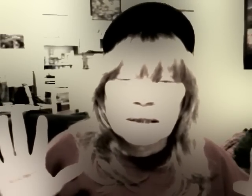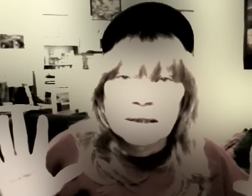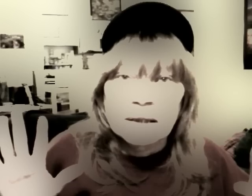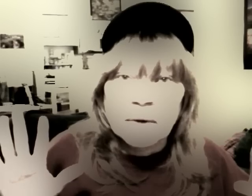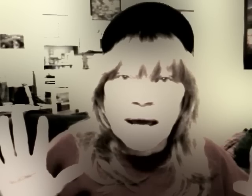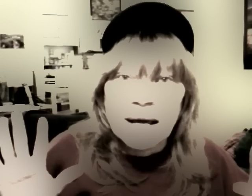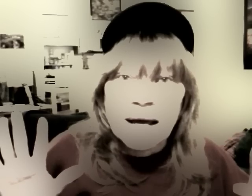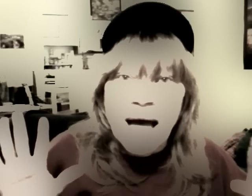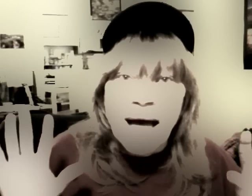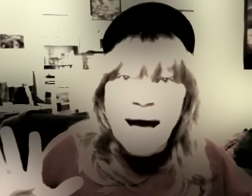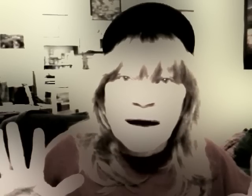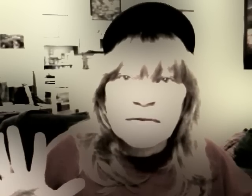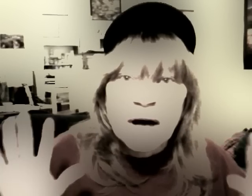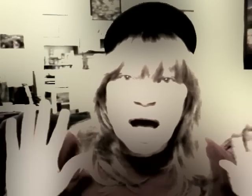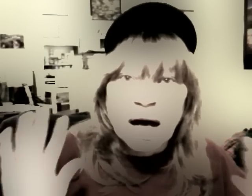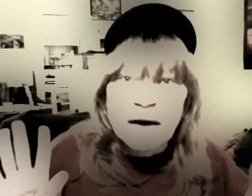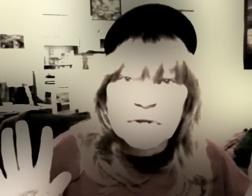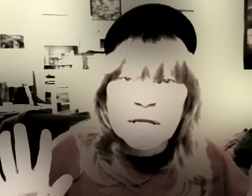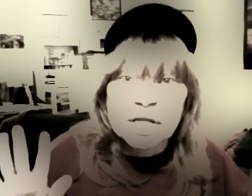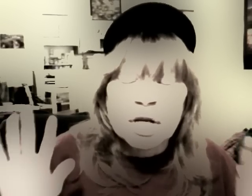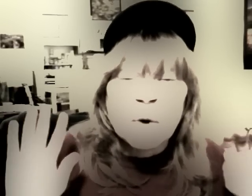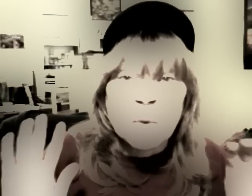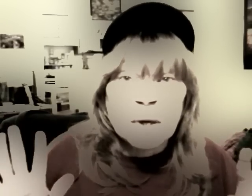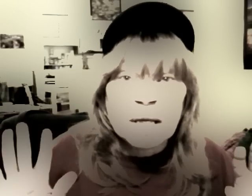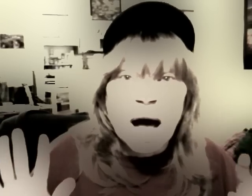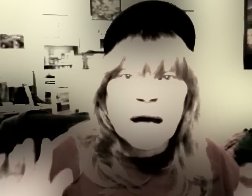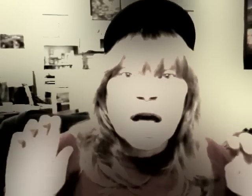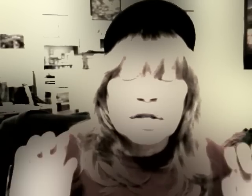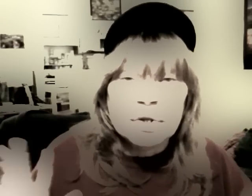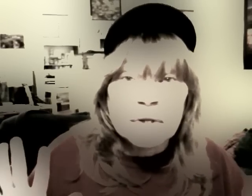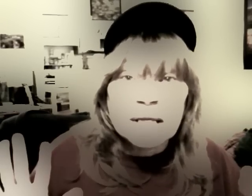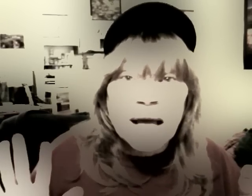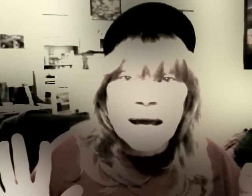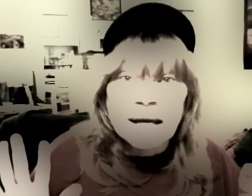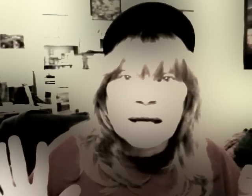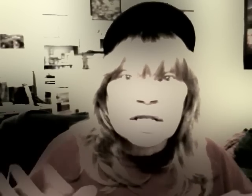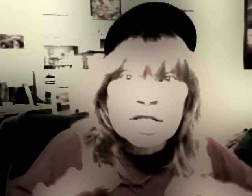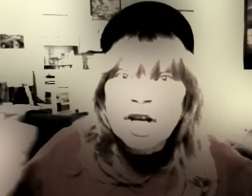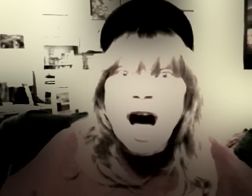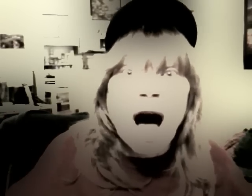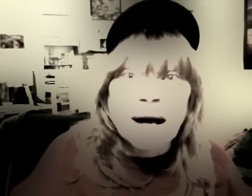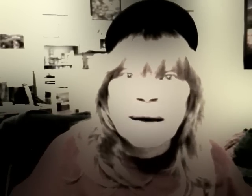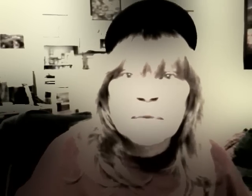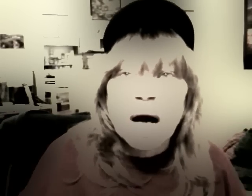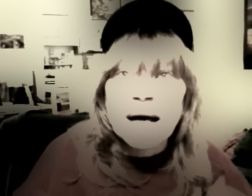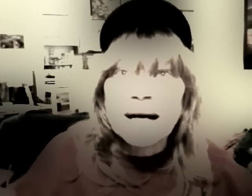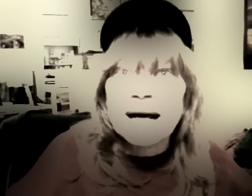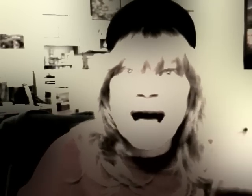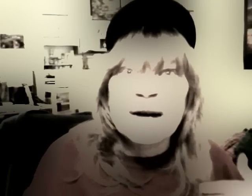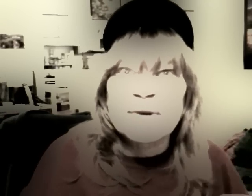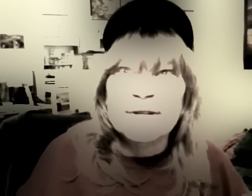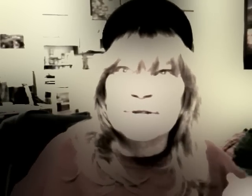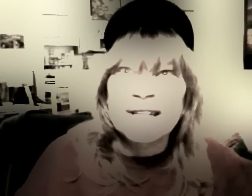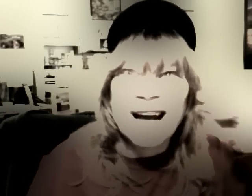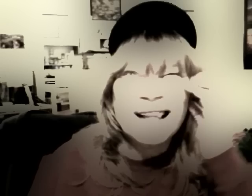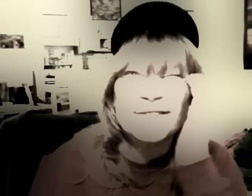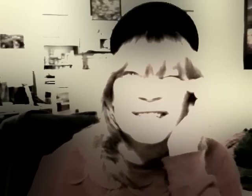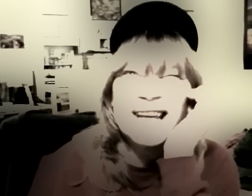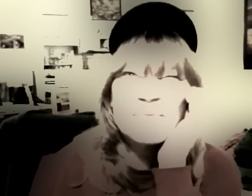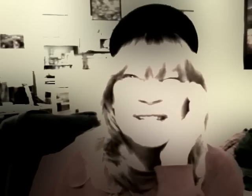Okay? Have a conversation with God during the day. Just talk. Hi, God. I don't understand. I don't to see him since